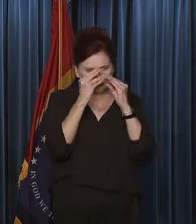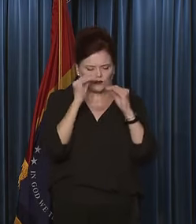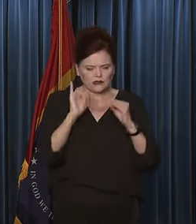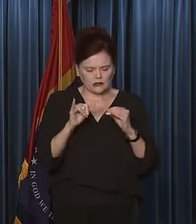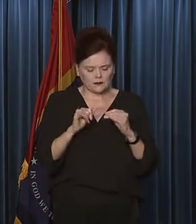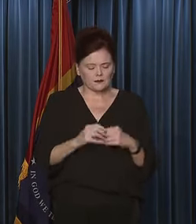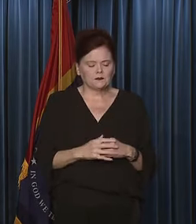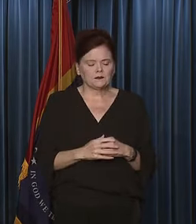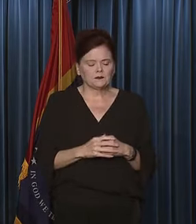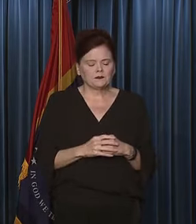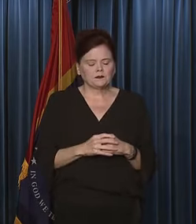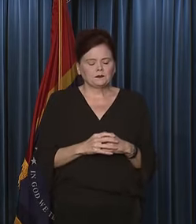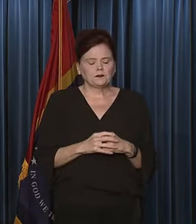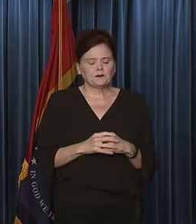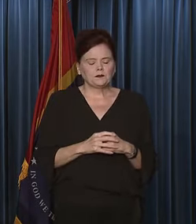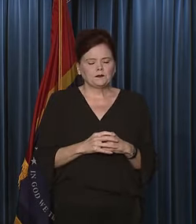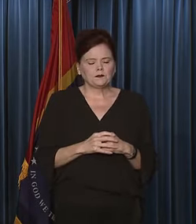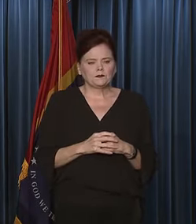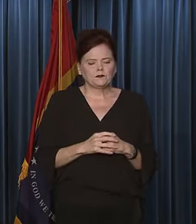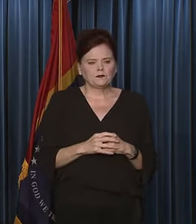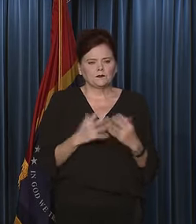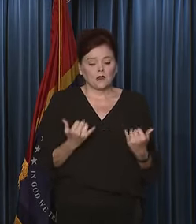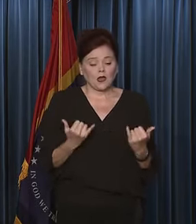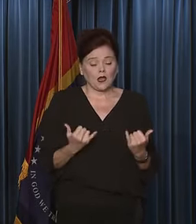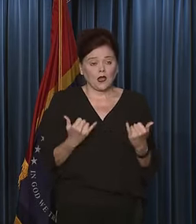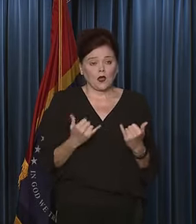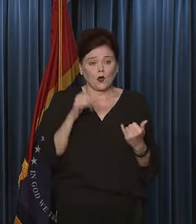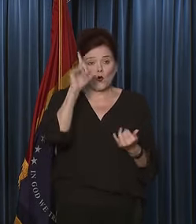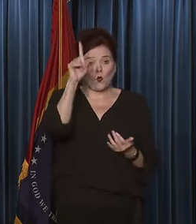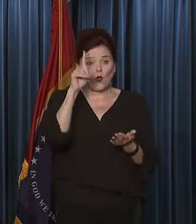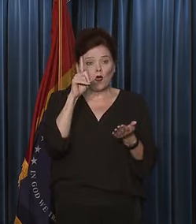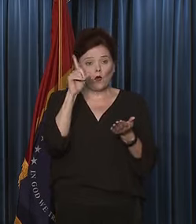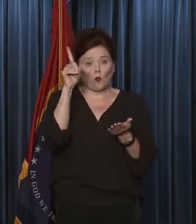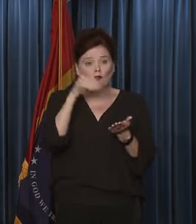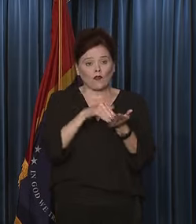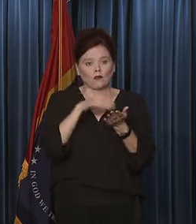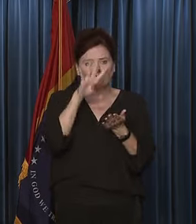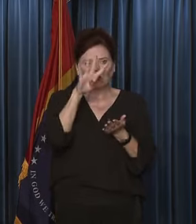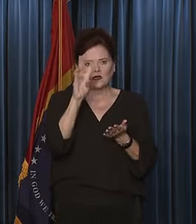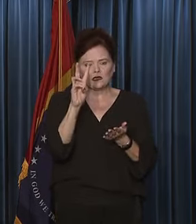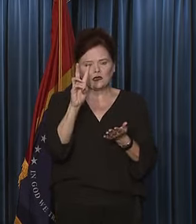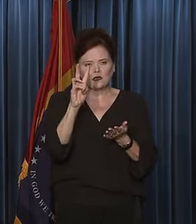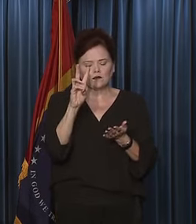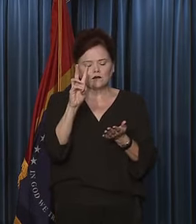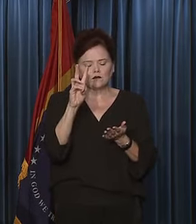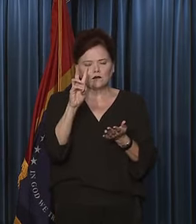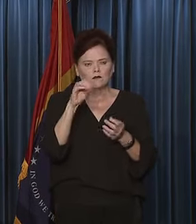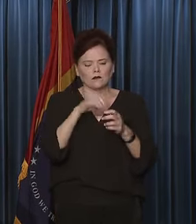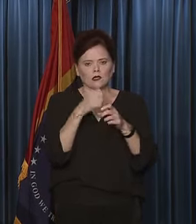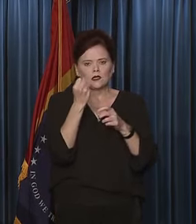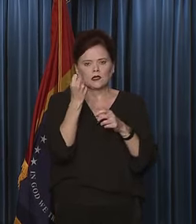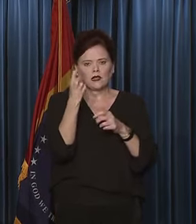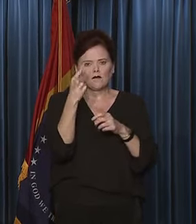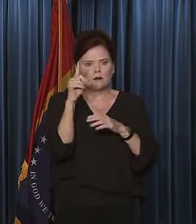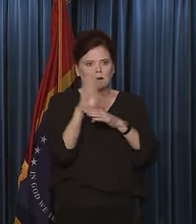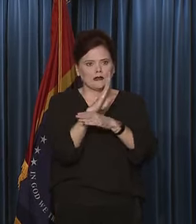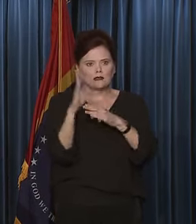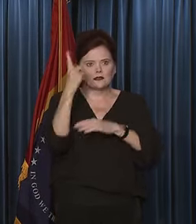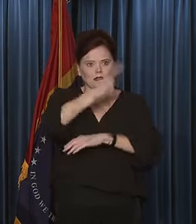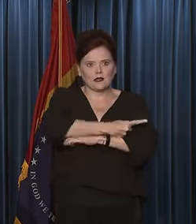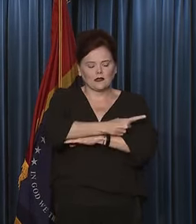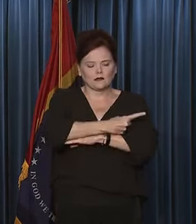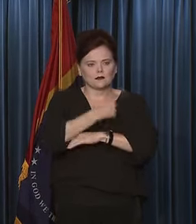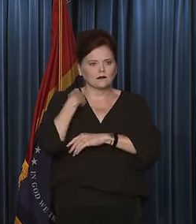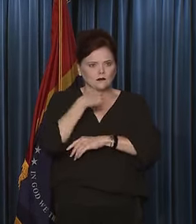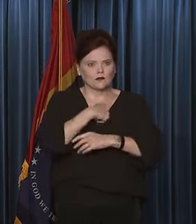But right now, it's 1,046. I mean, any 11 business days that we've been able